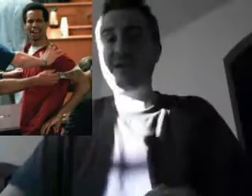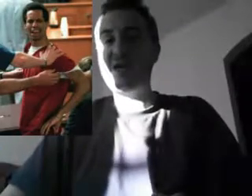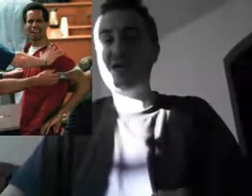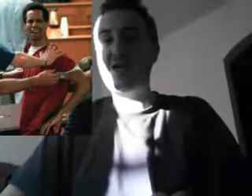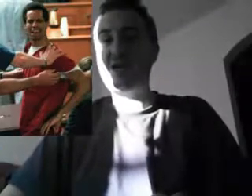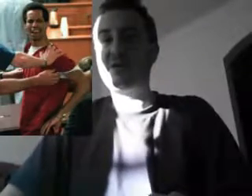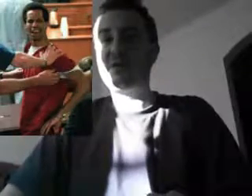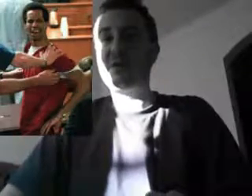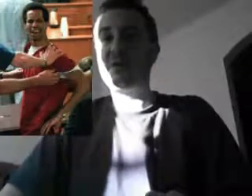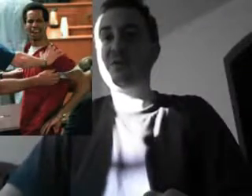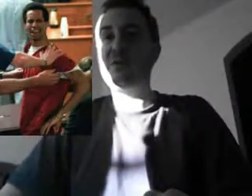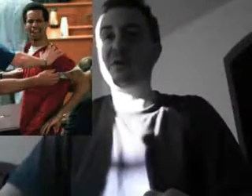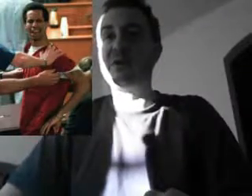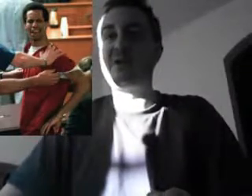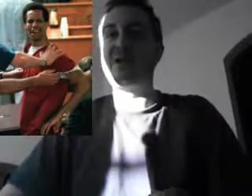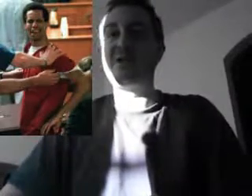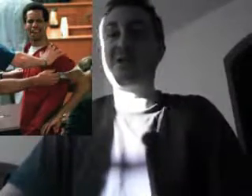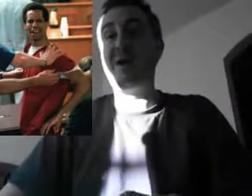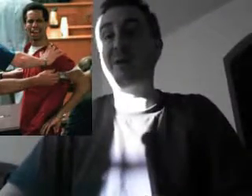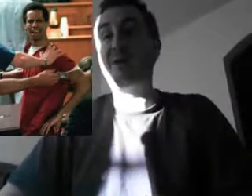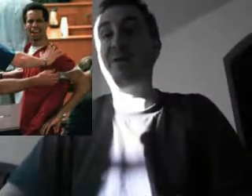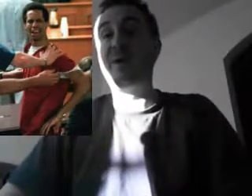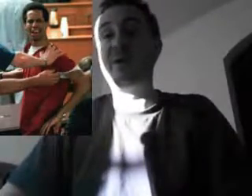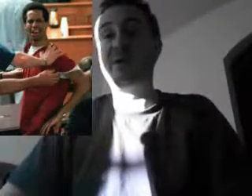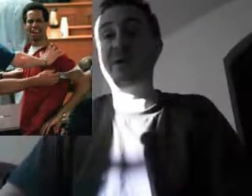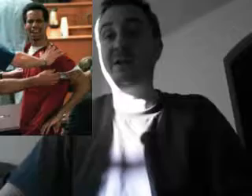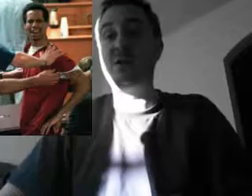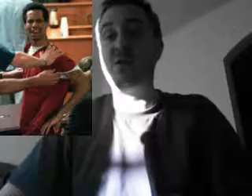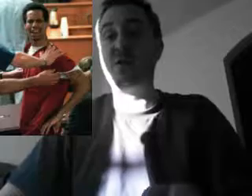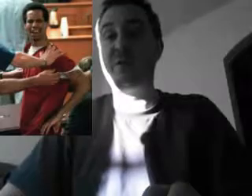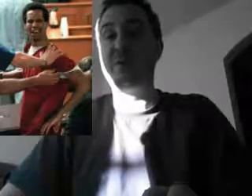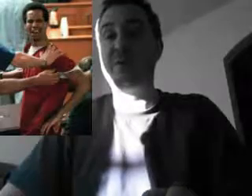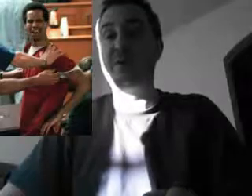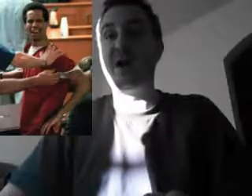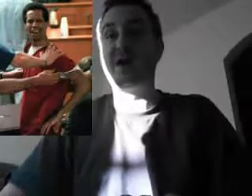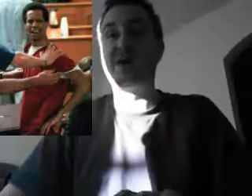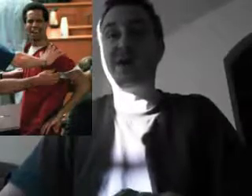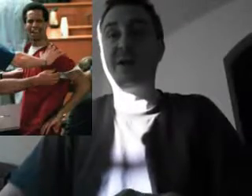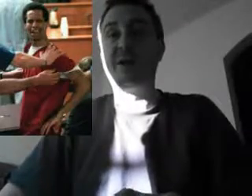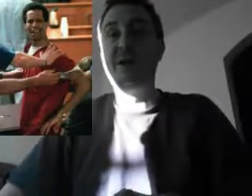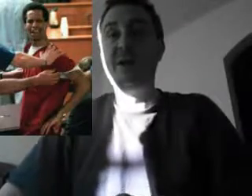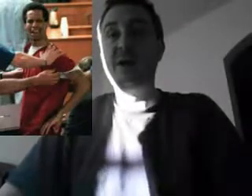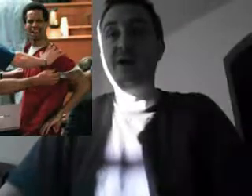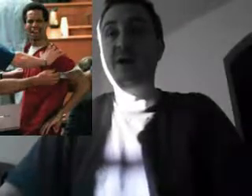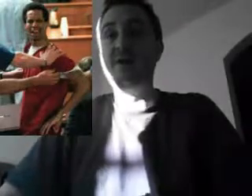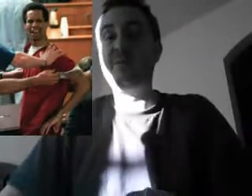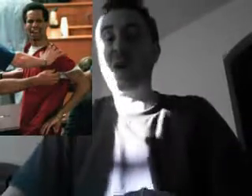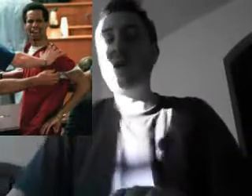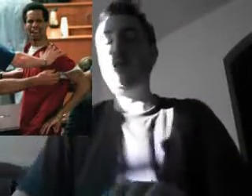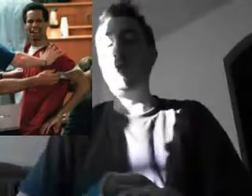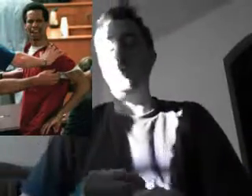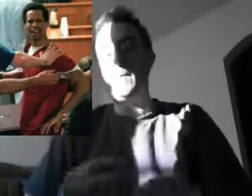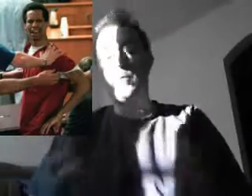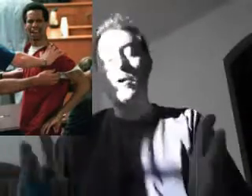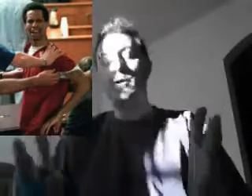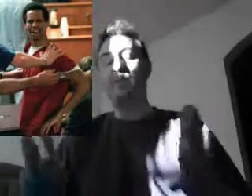,000. So, they're going to study. This might save him, this, you know, quarter million dollar study. Um, I know people are